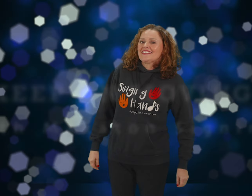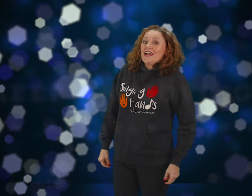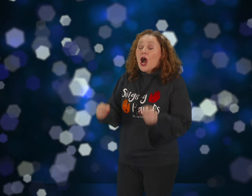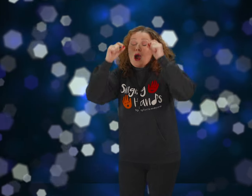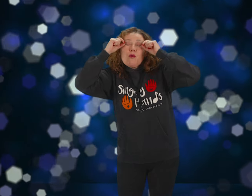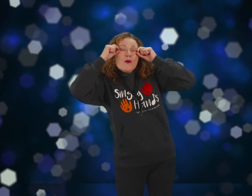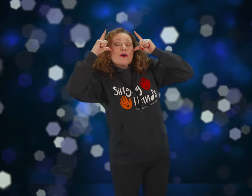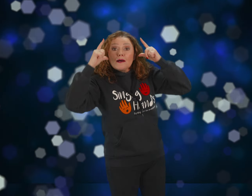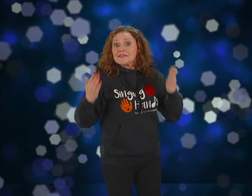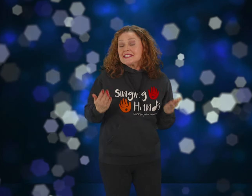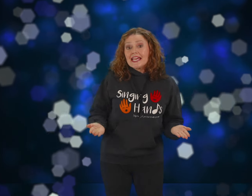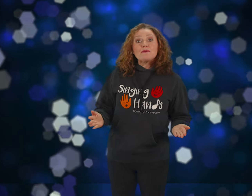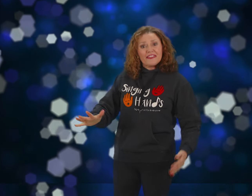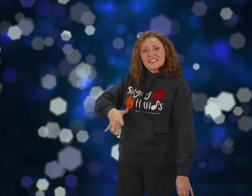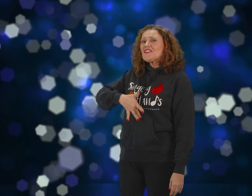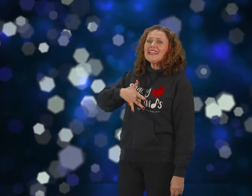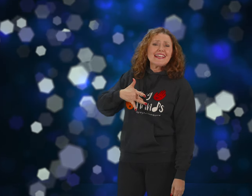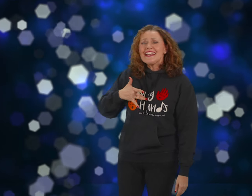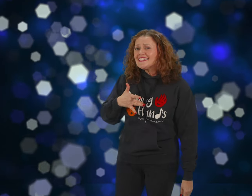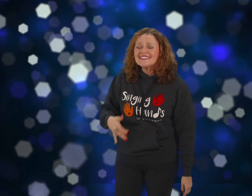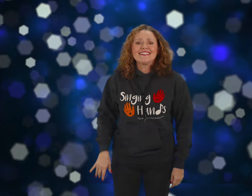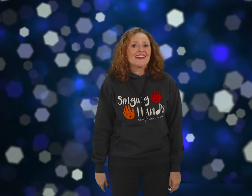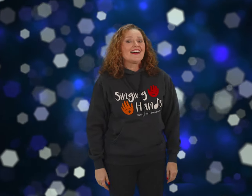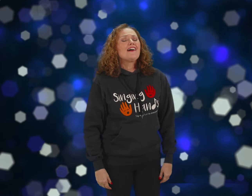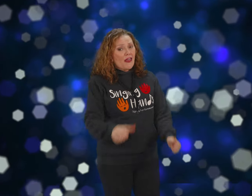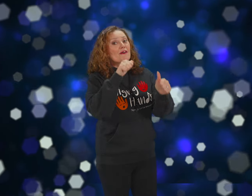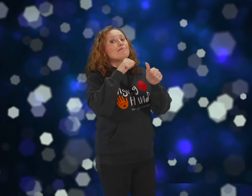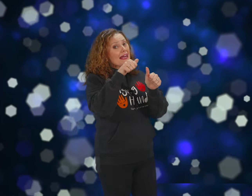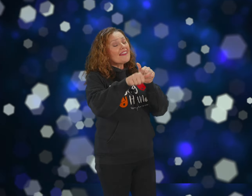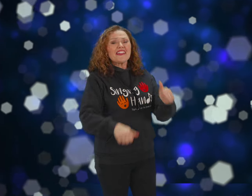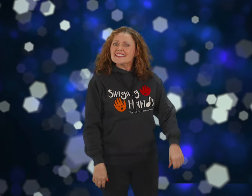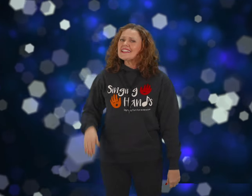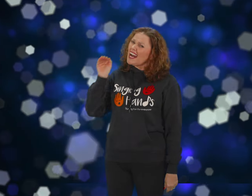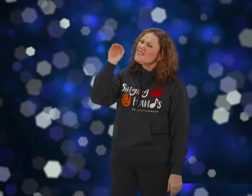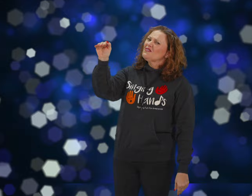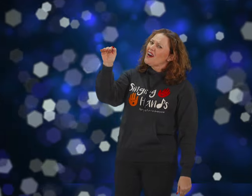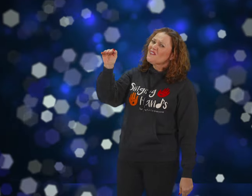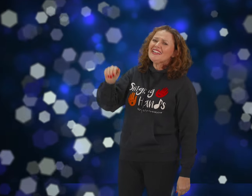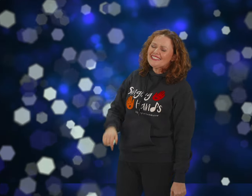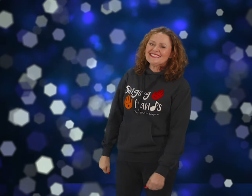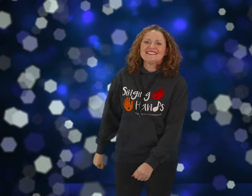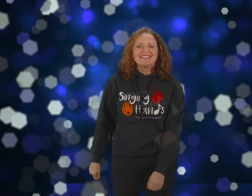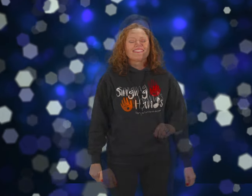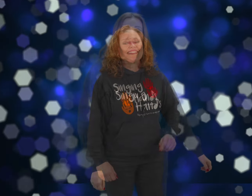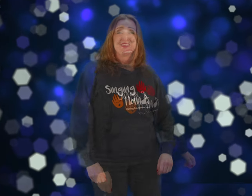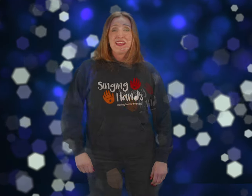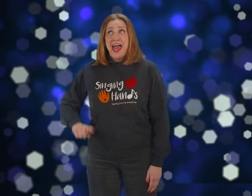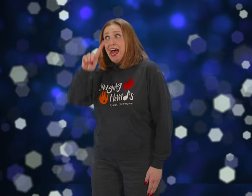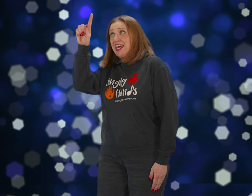I woke up today with this feeling That better things are coming my way And